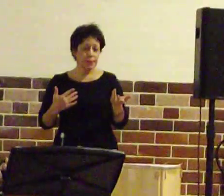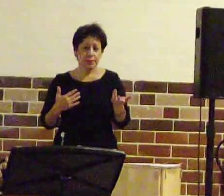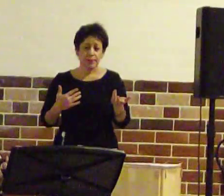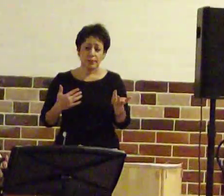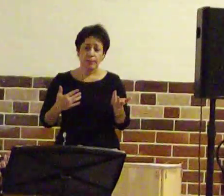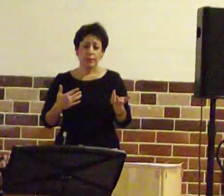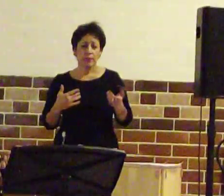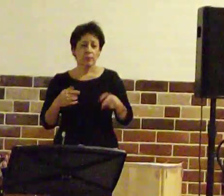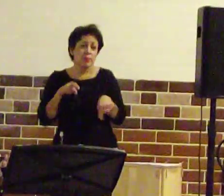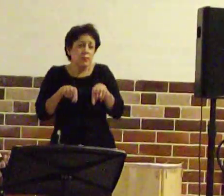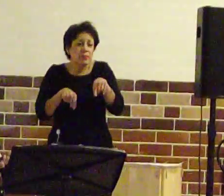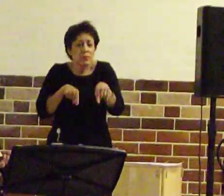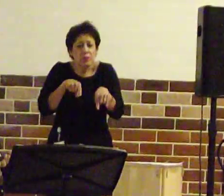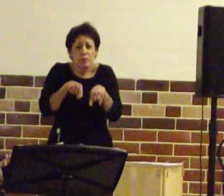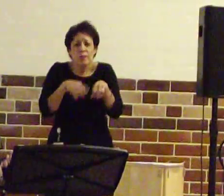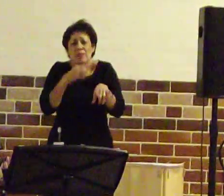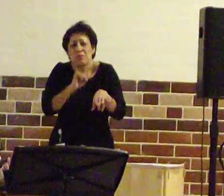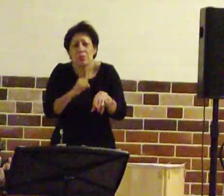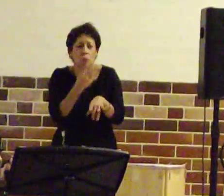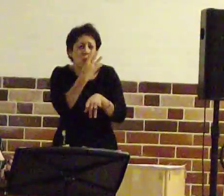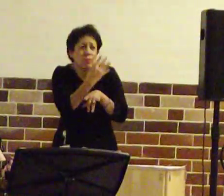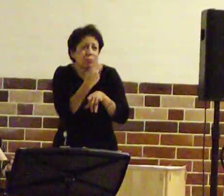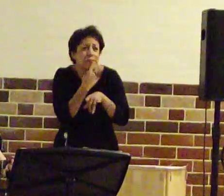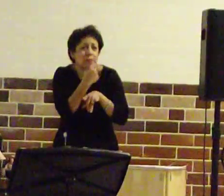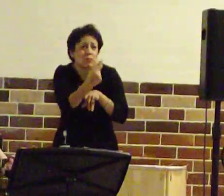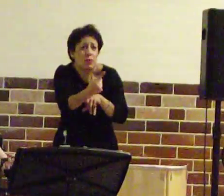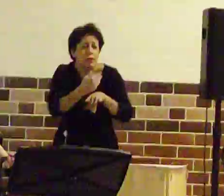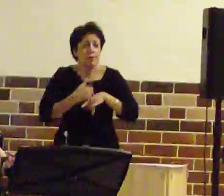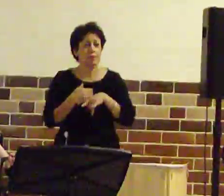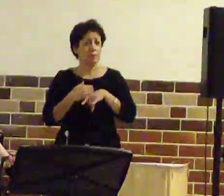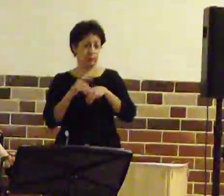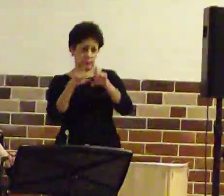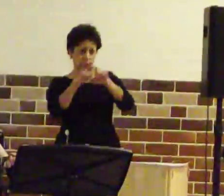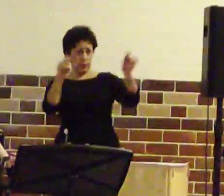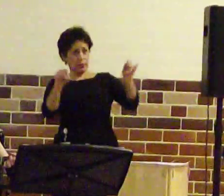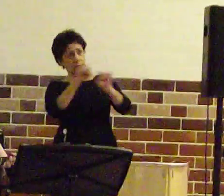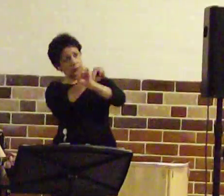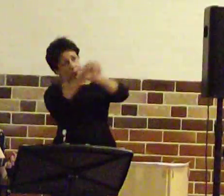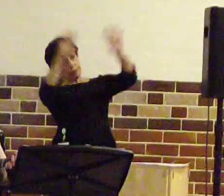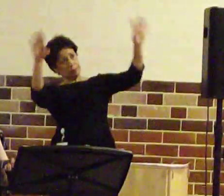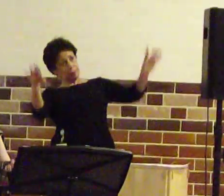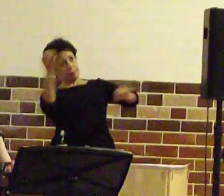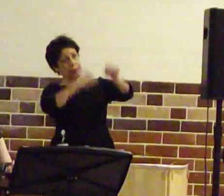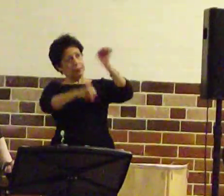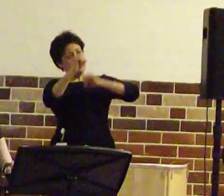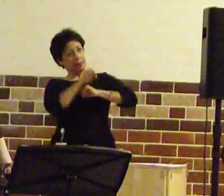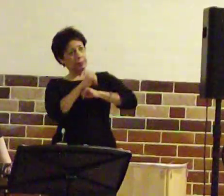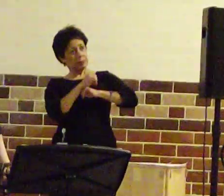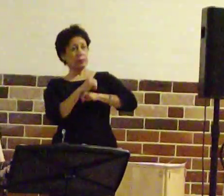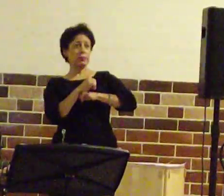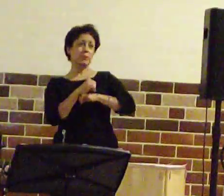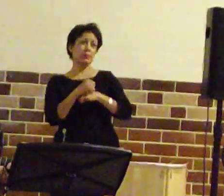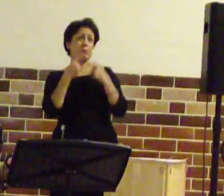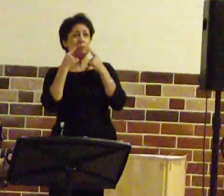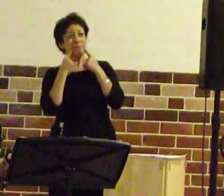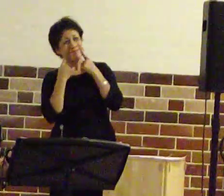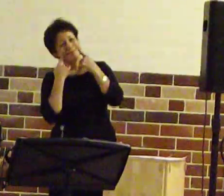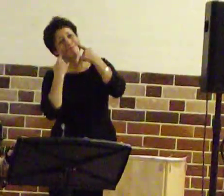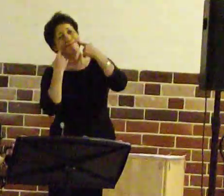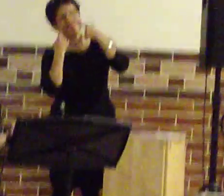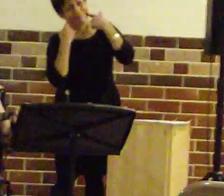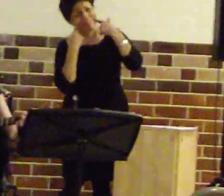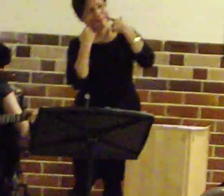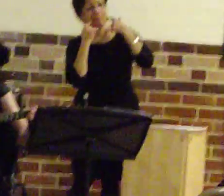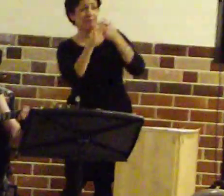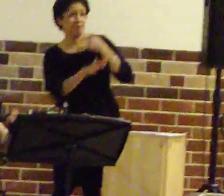Crippled man, forty-one, that's the headline I become with tragic smiling picture in